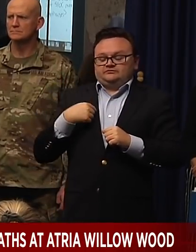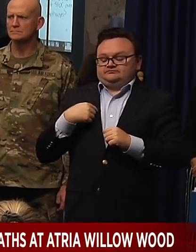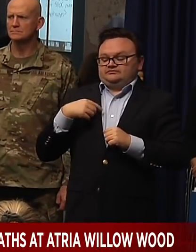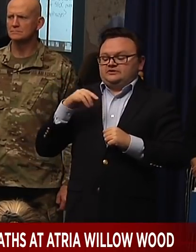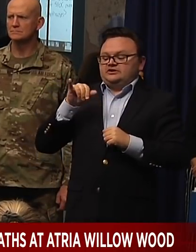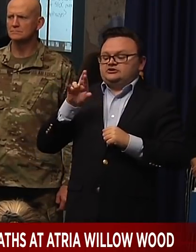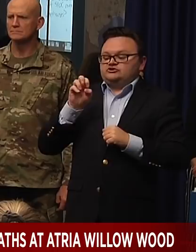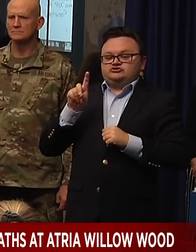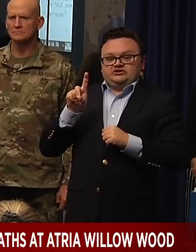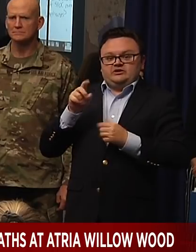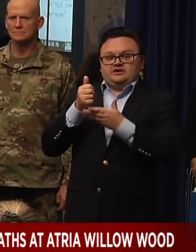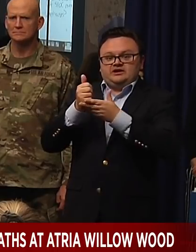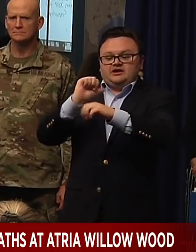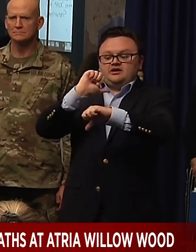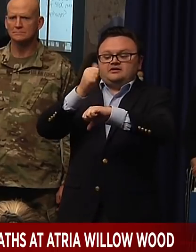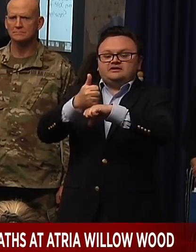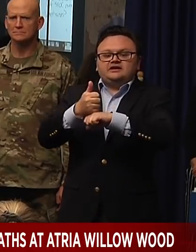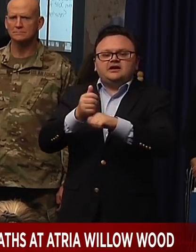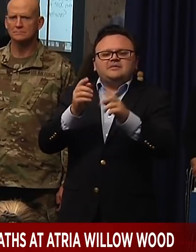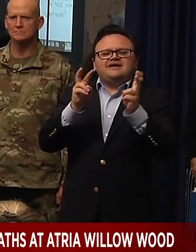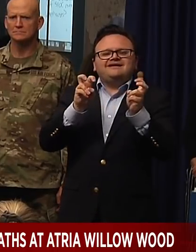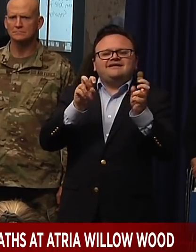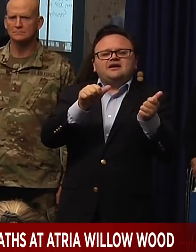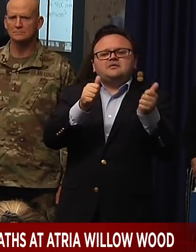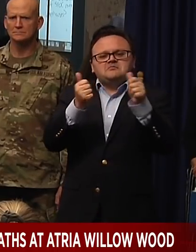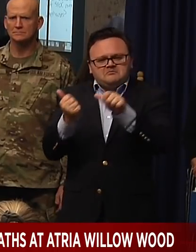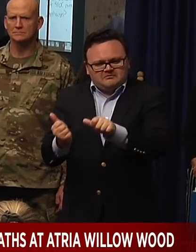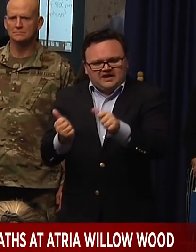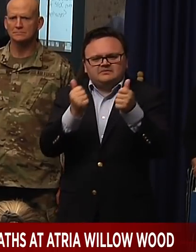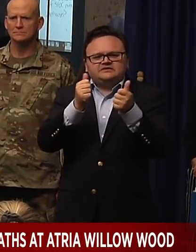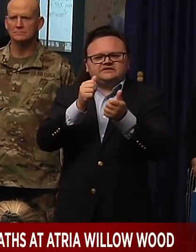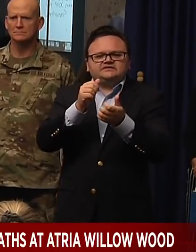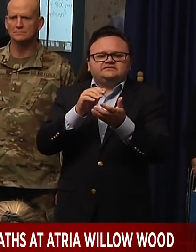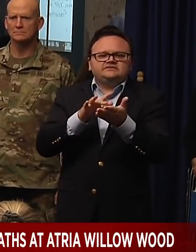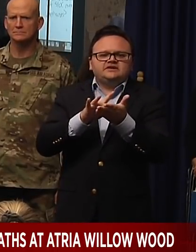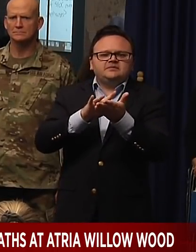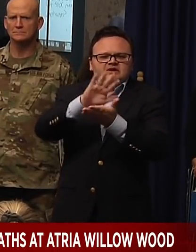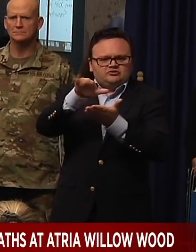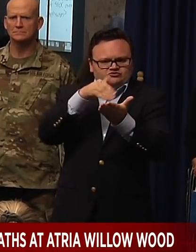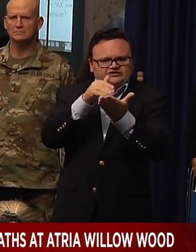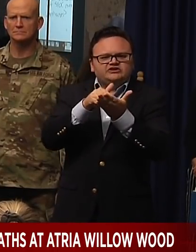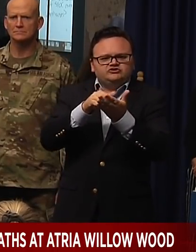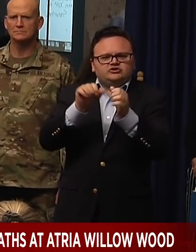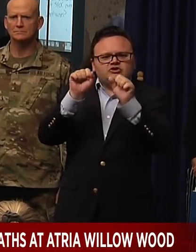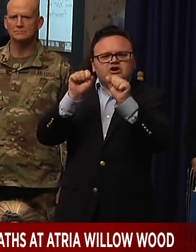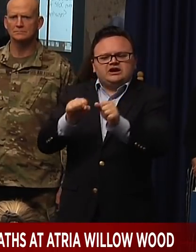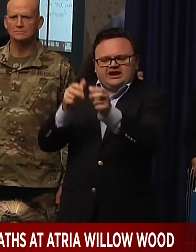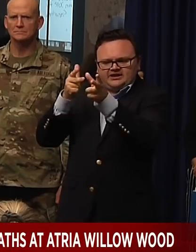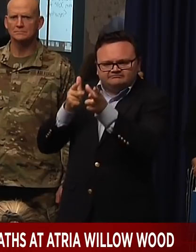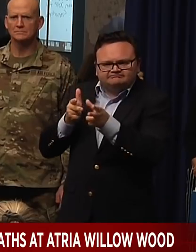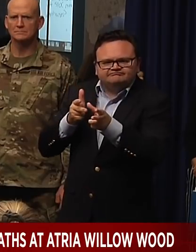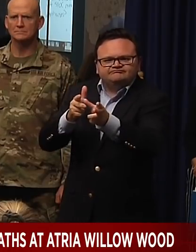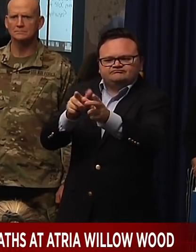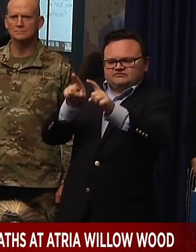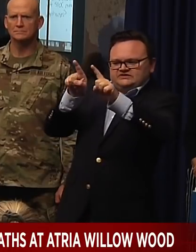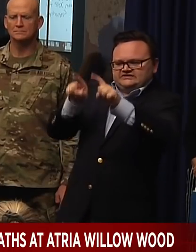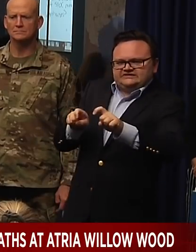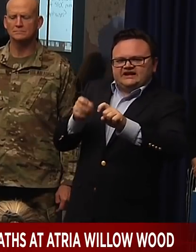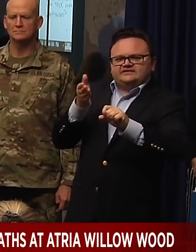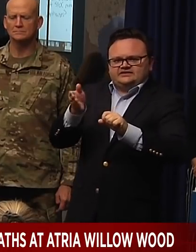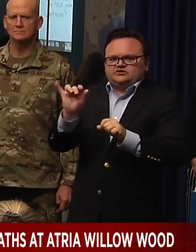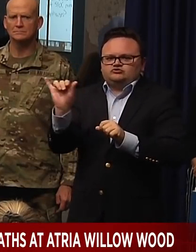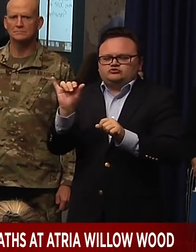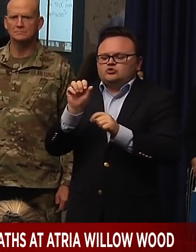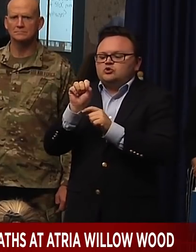in Jacksonville. We've provided swabs so that they're doing some drive-through testing as well. So I think you're starting to see real movement on